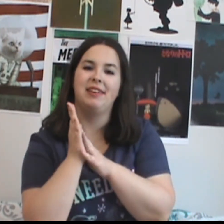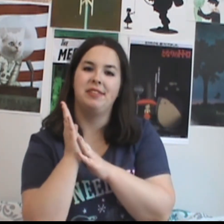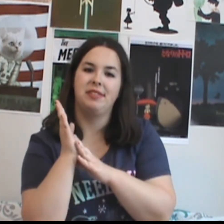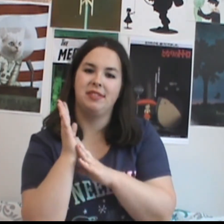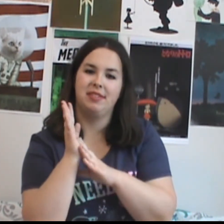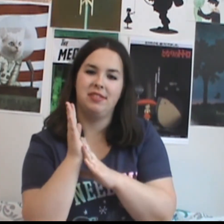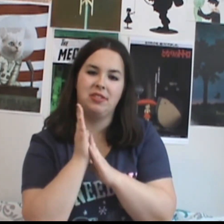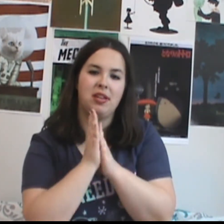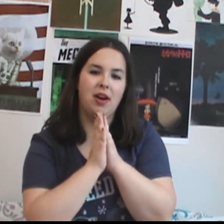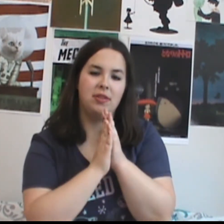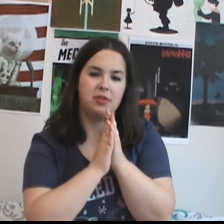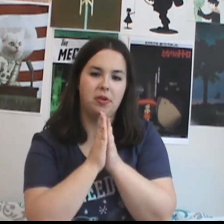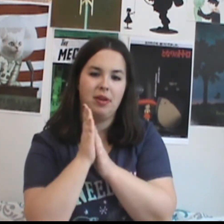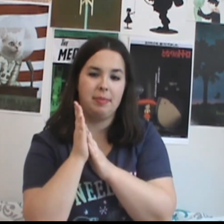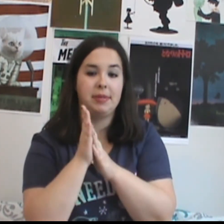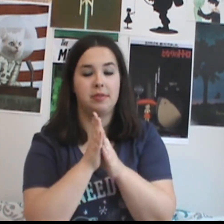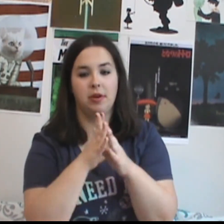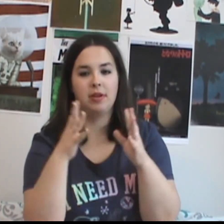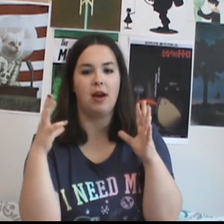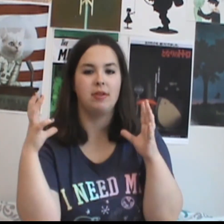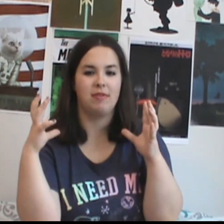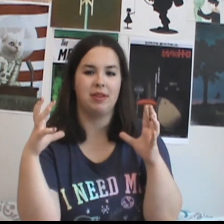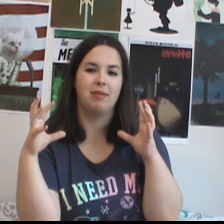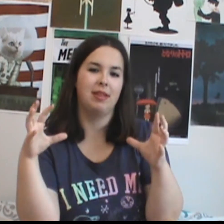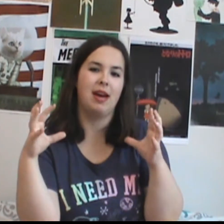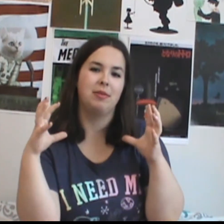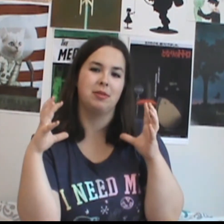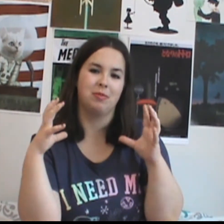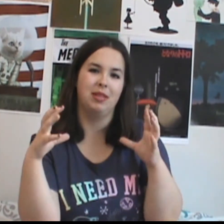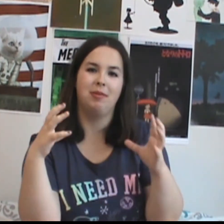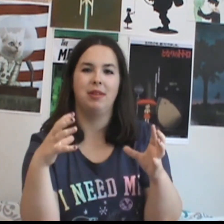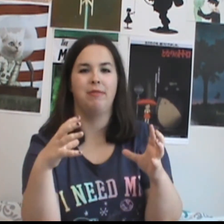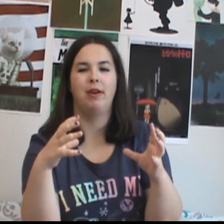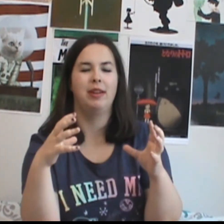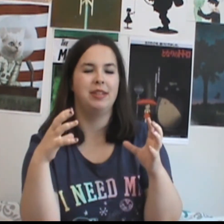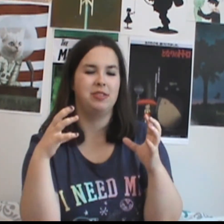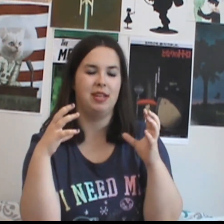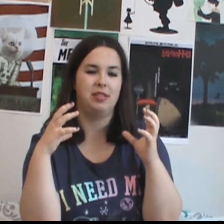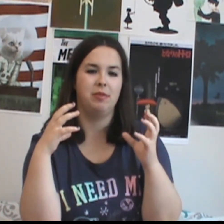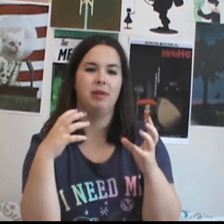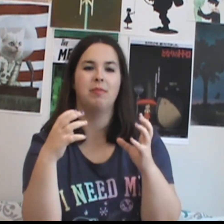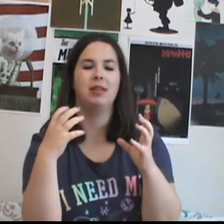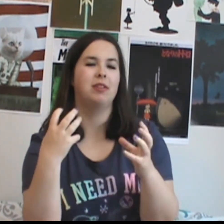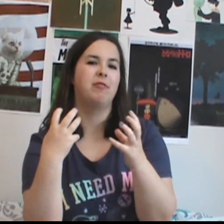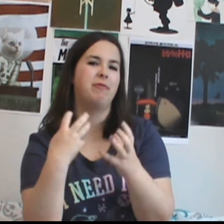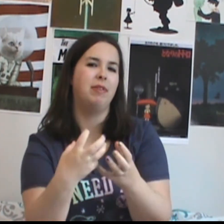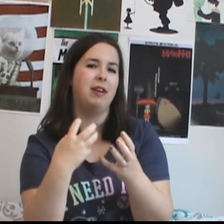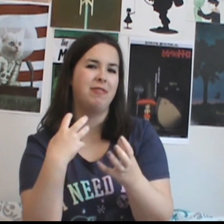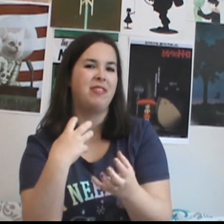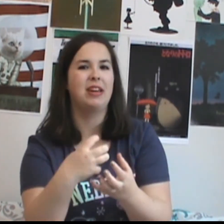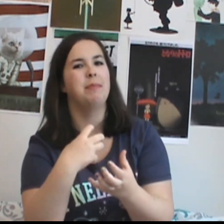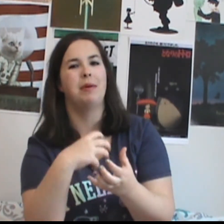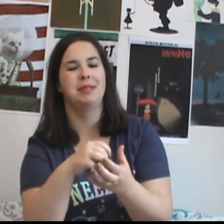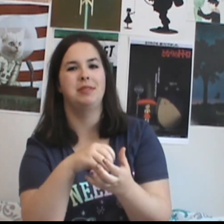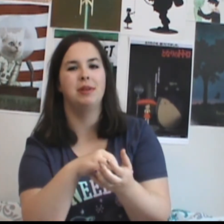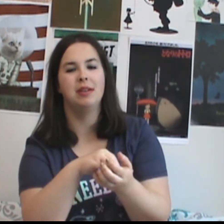and just how this whole episode turned out and everything around that was really, really fun and it just had so many really good and funny moments to it